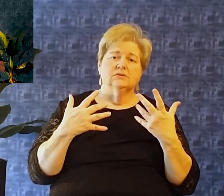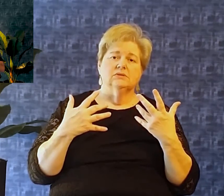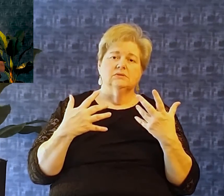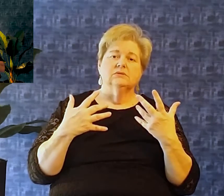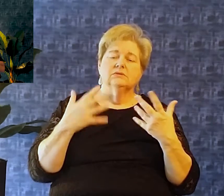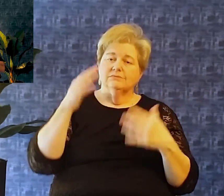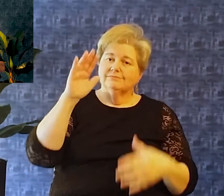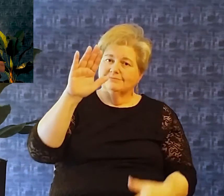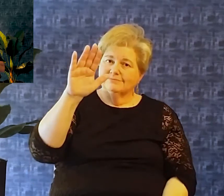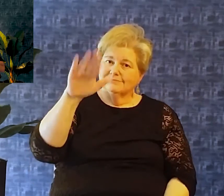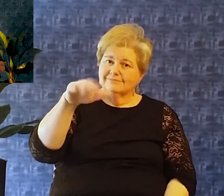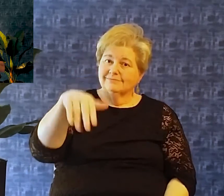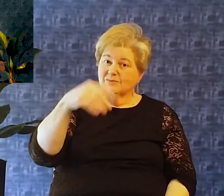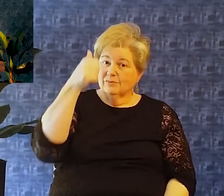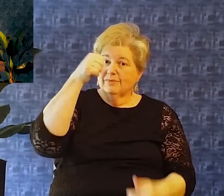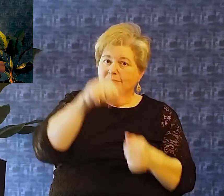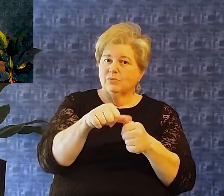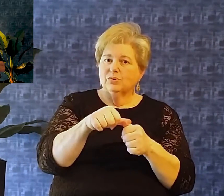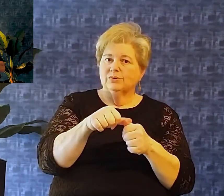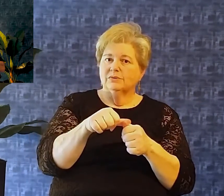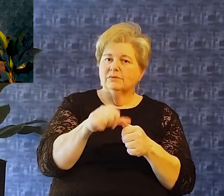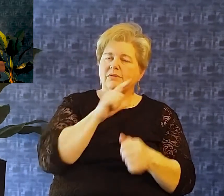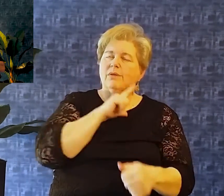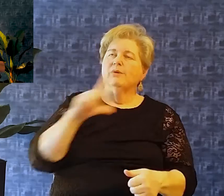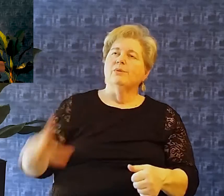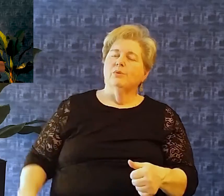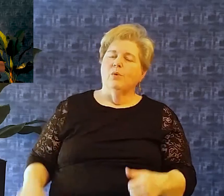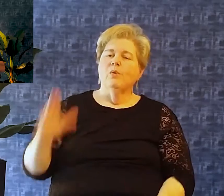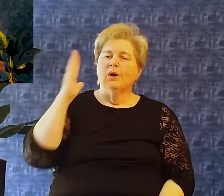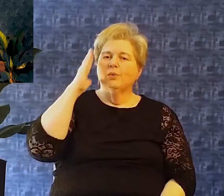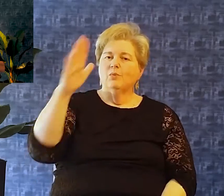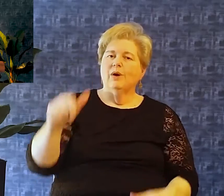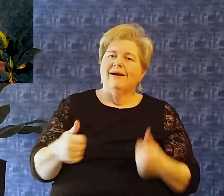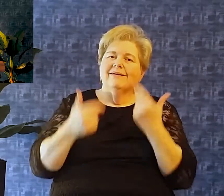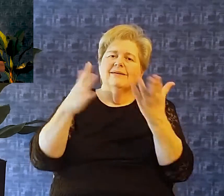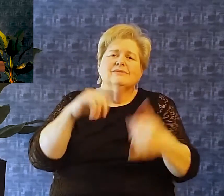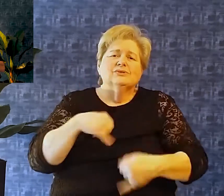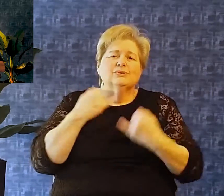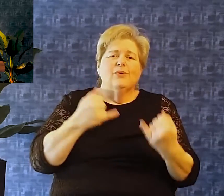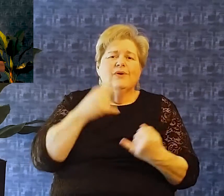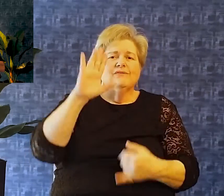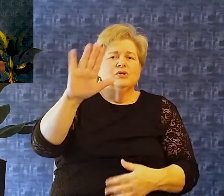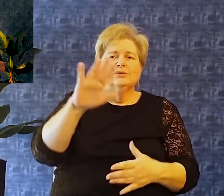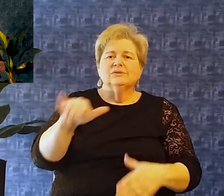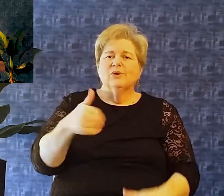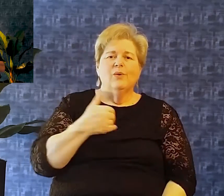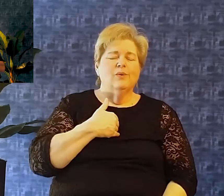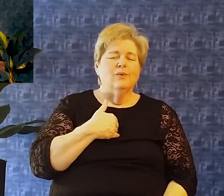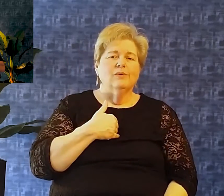you Let me just remind you That the Lord Will bring joy To your soul